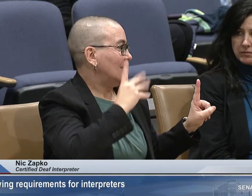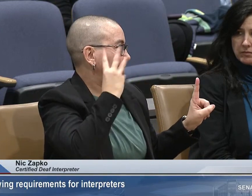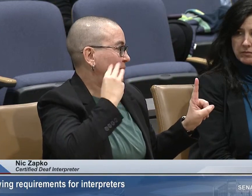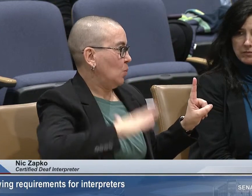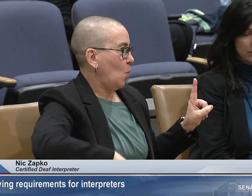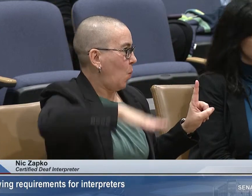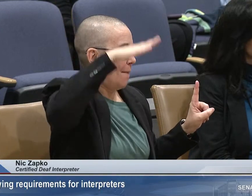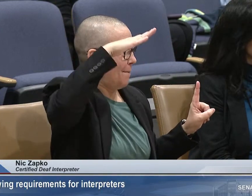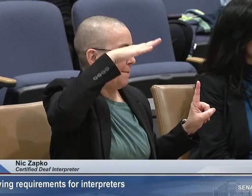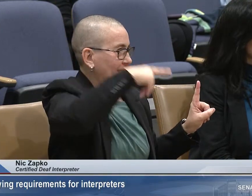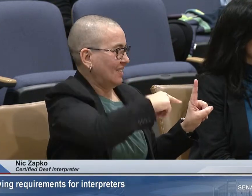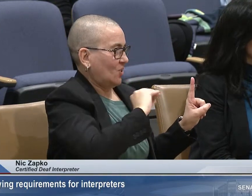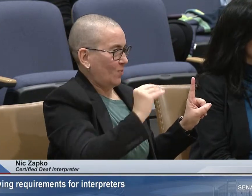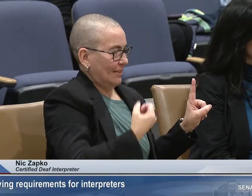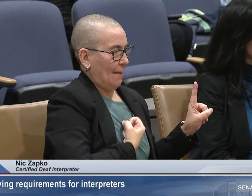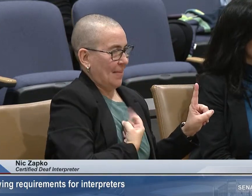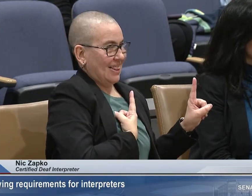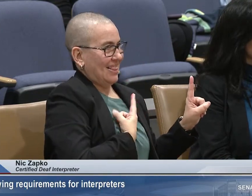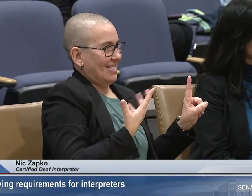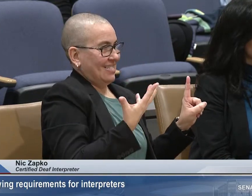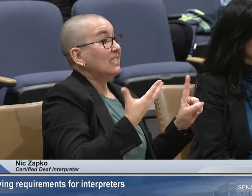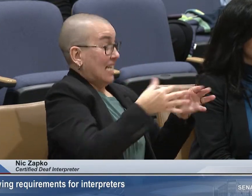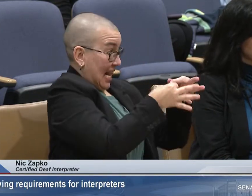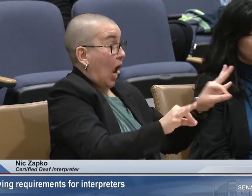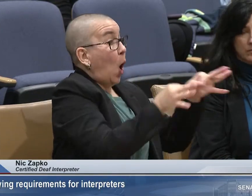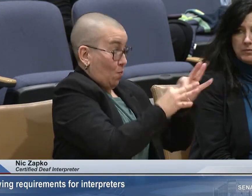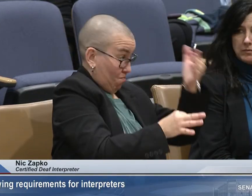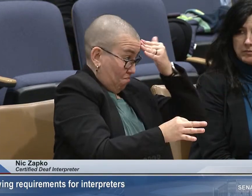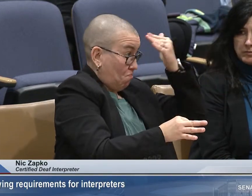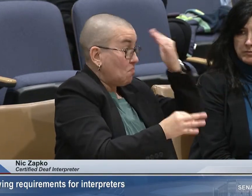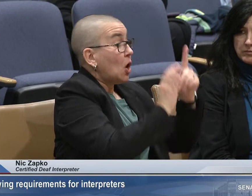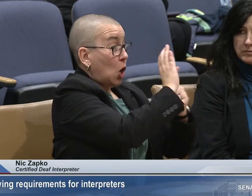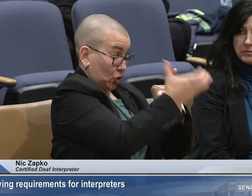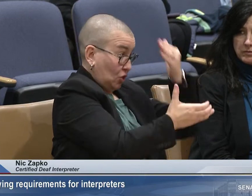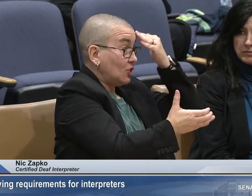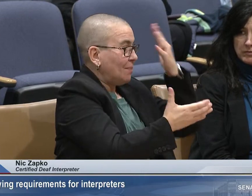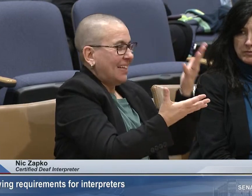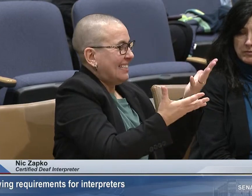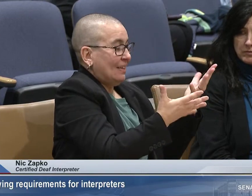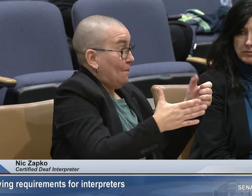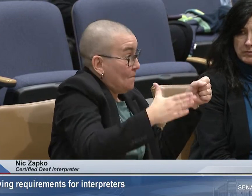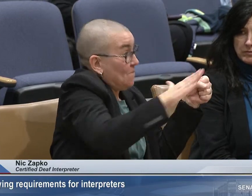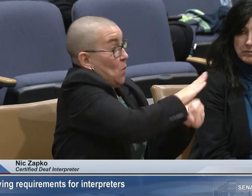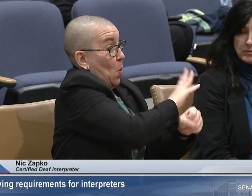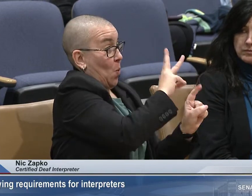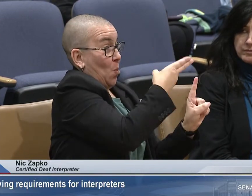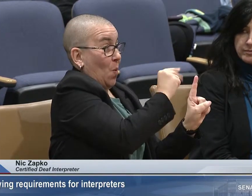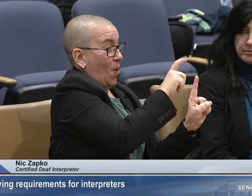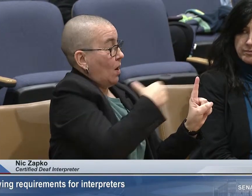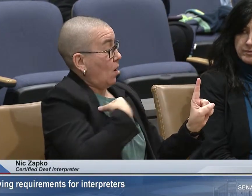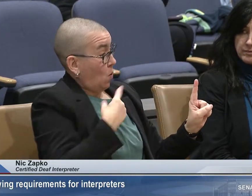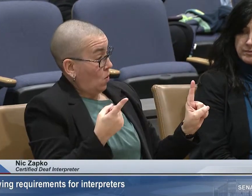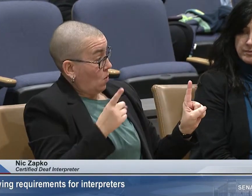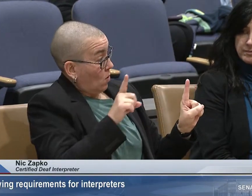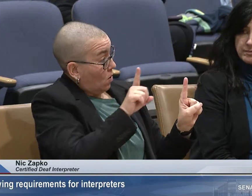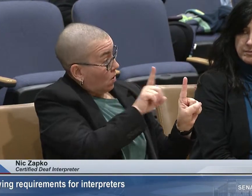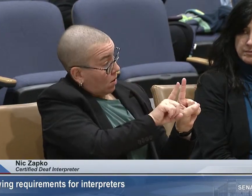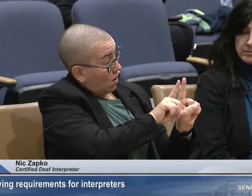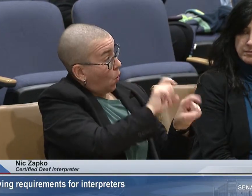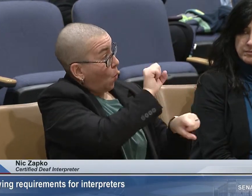that at the same time understanding that a hearing interpreter does not have the same kind of experiences as a deaf person growing up,